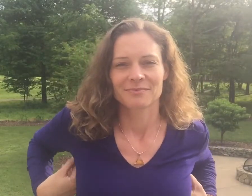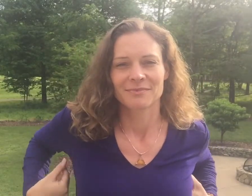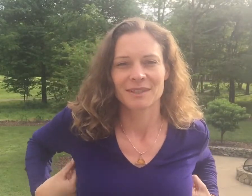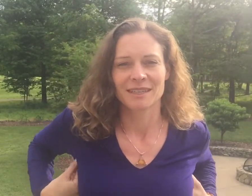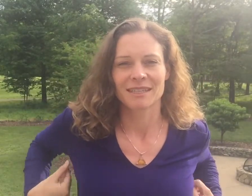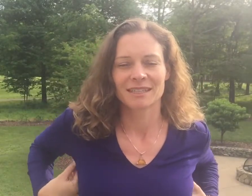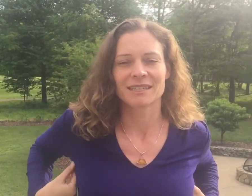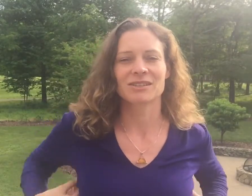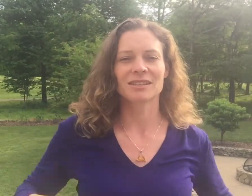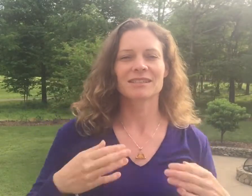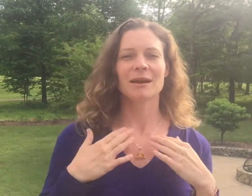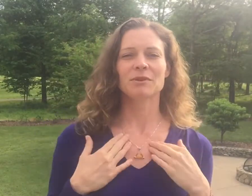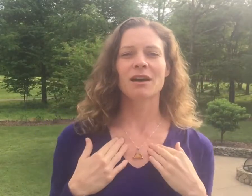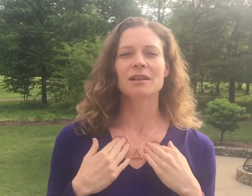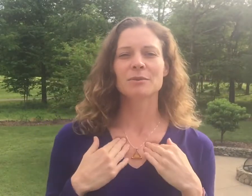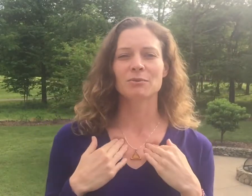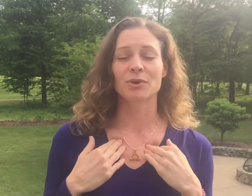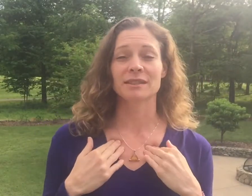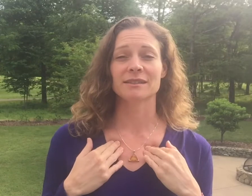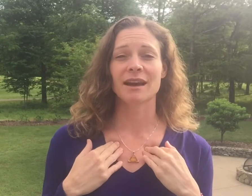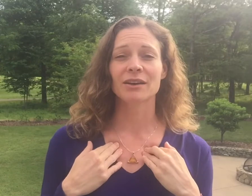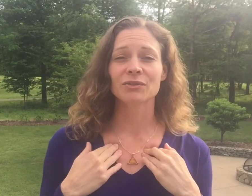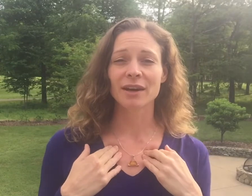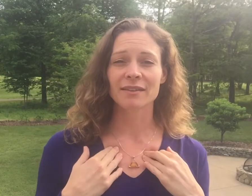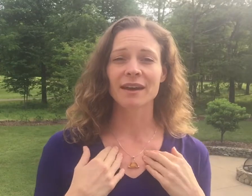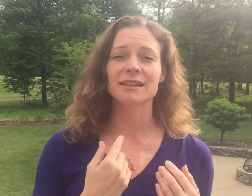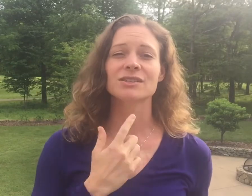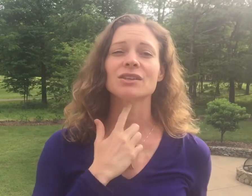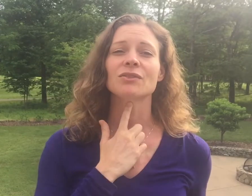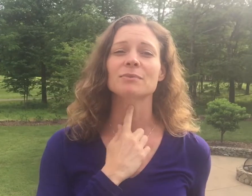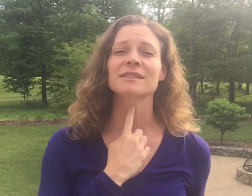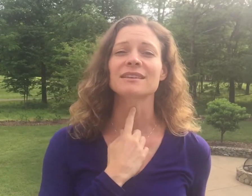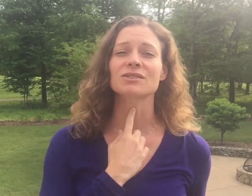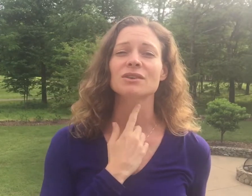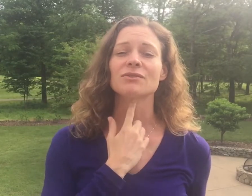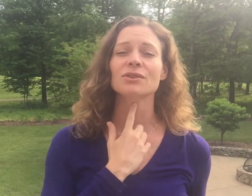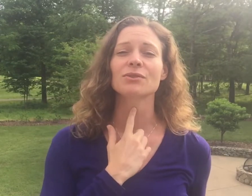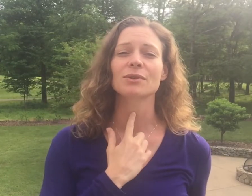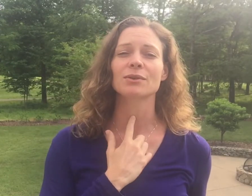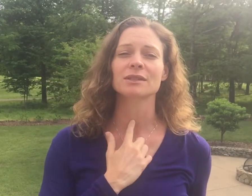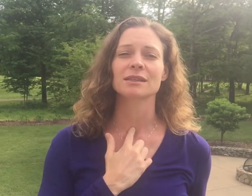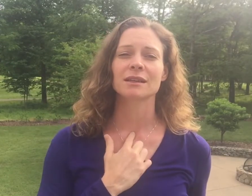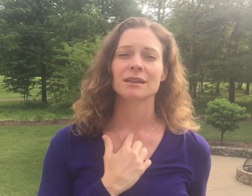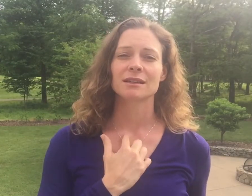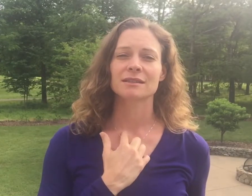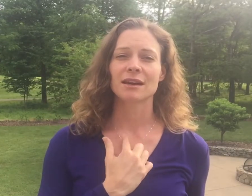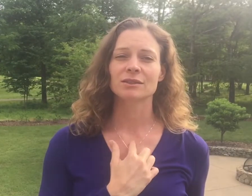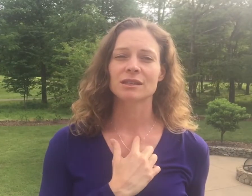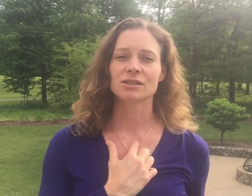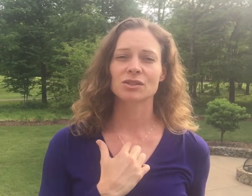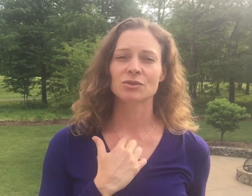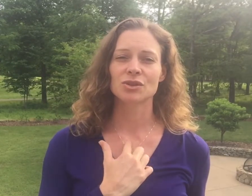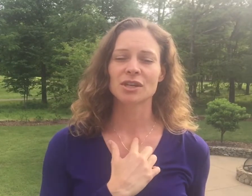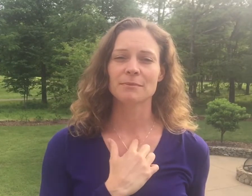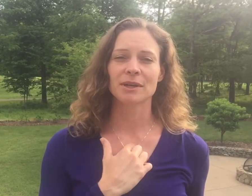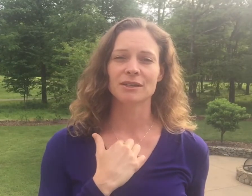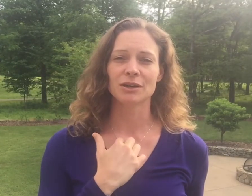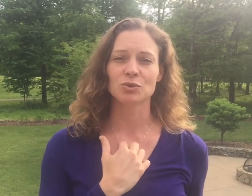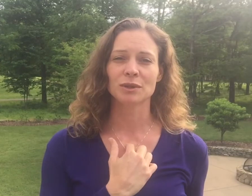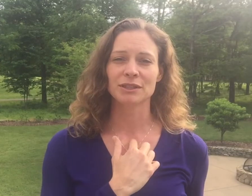Good. Next, you're going to tap your collarbone points. And how you find that is to go from the center of your throat down to this U-shaped nodule in